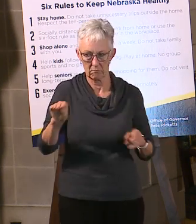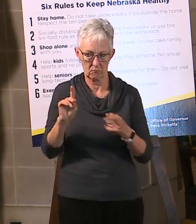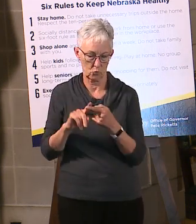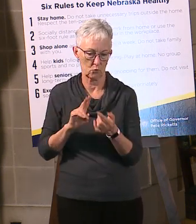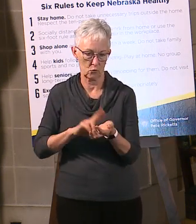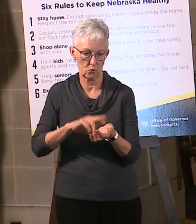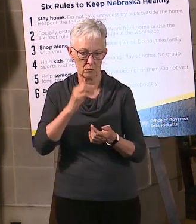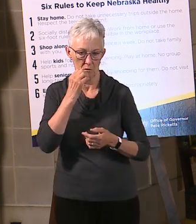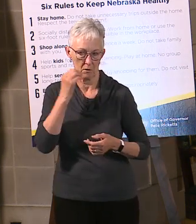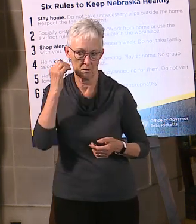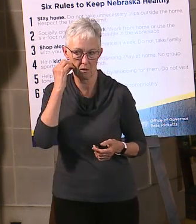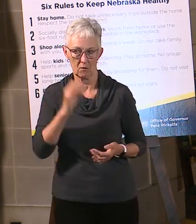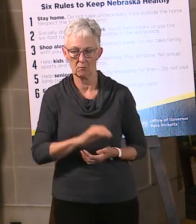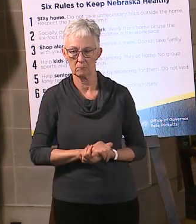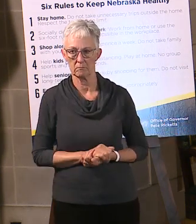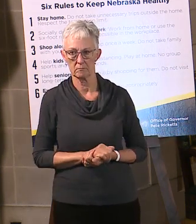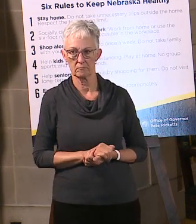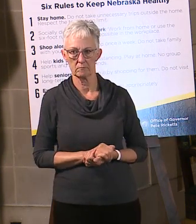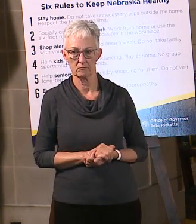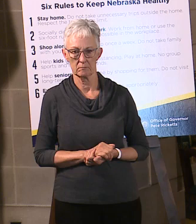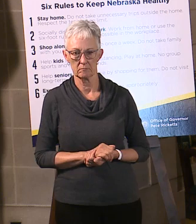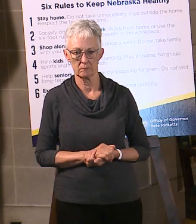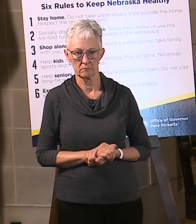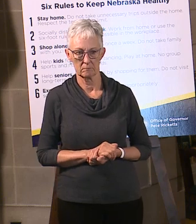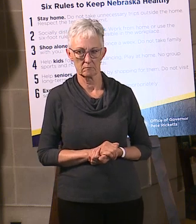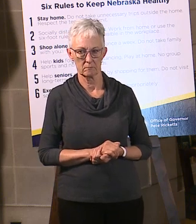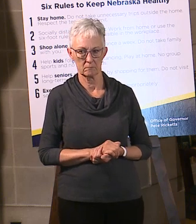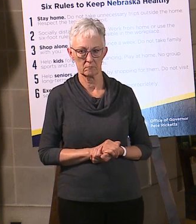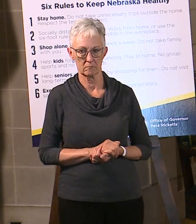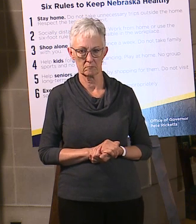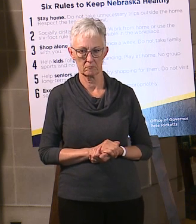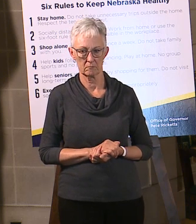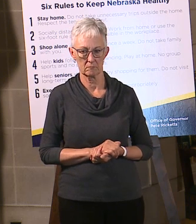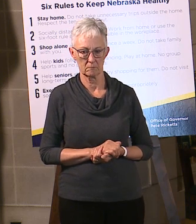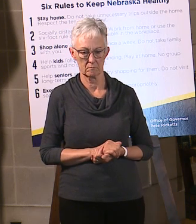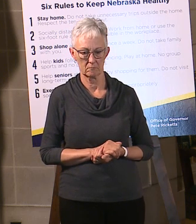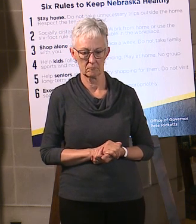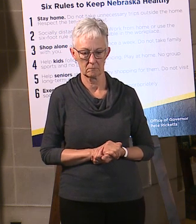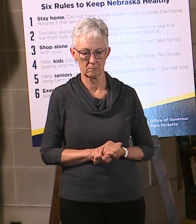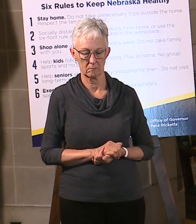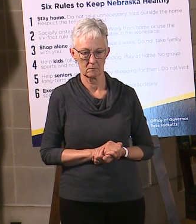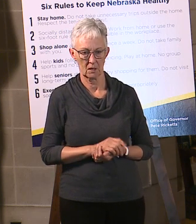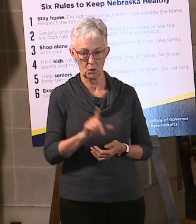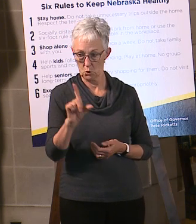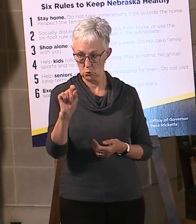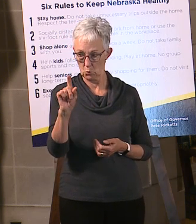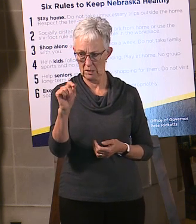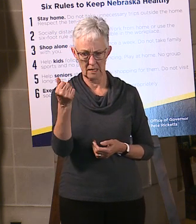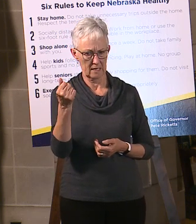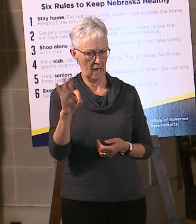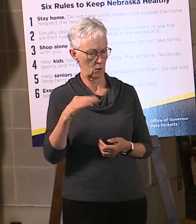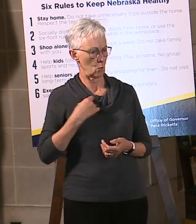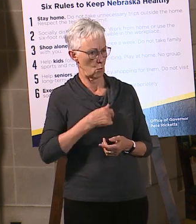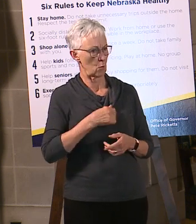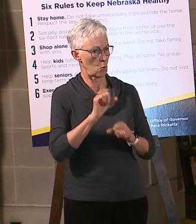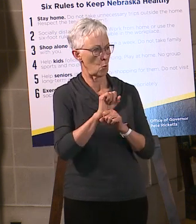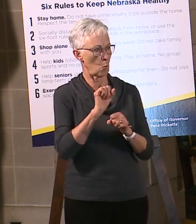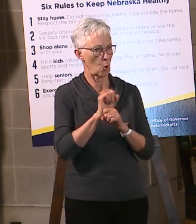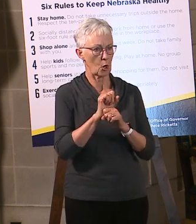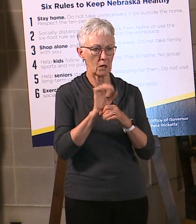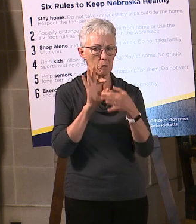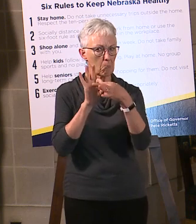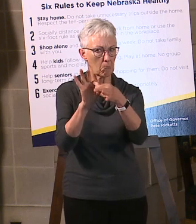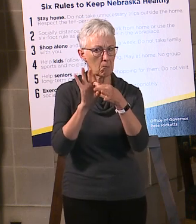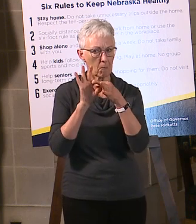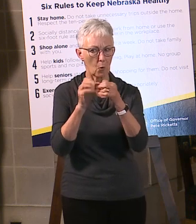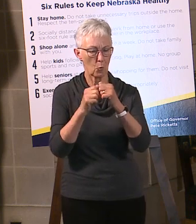KGFW, at the end of 2019, we were in phase one trade agreement with China, and some might say things were looking promising for Nebraska and